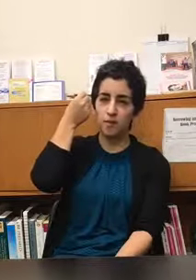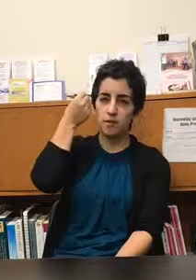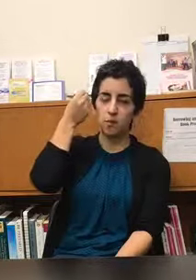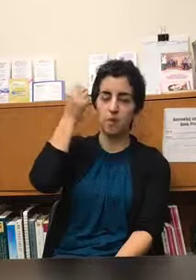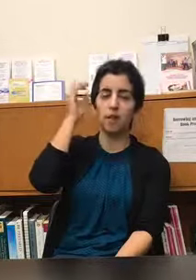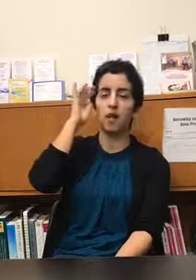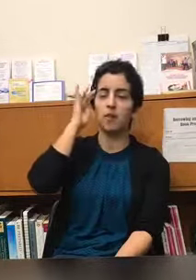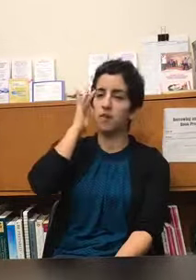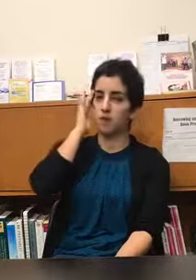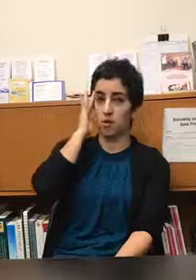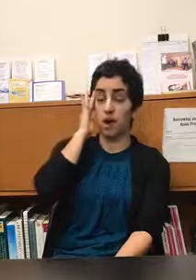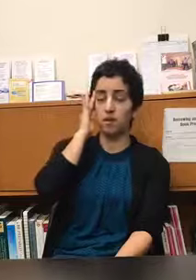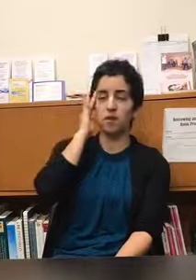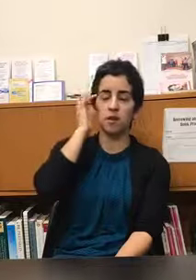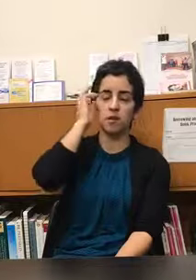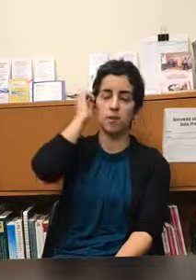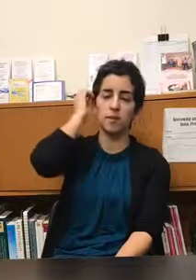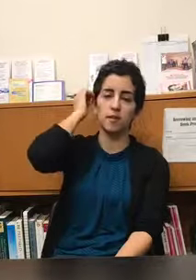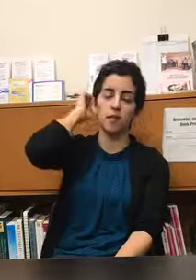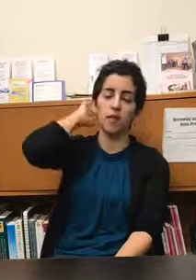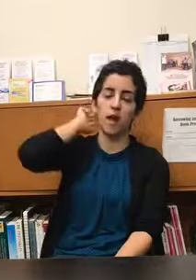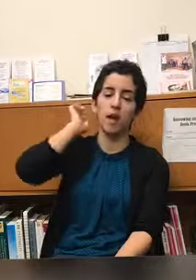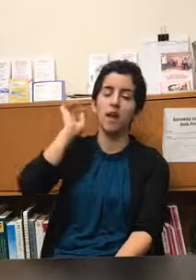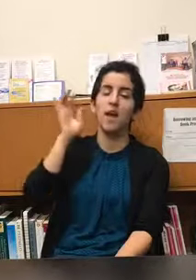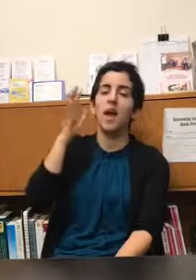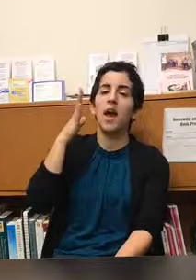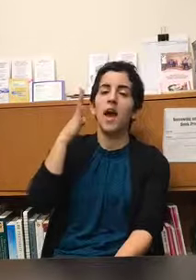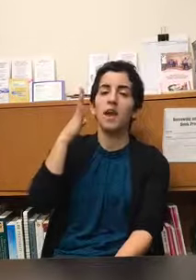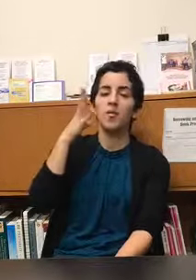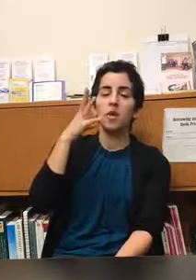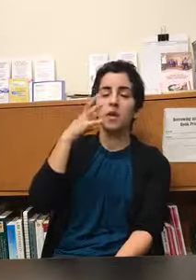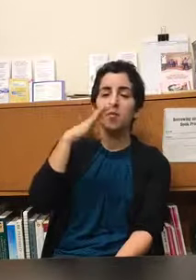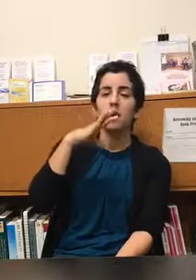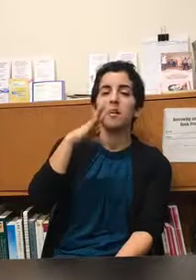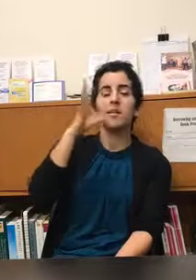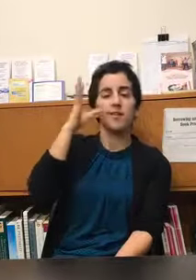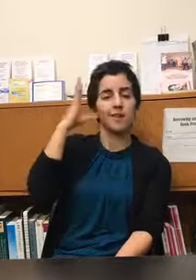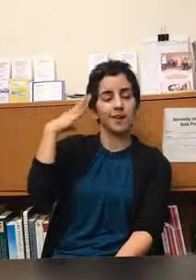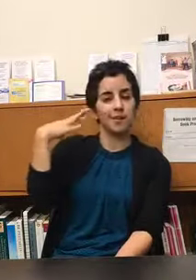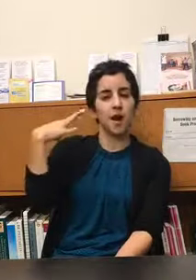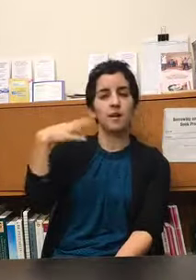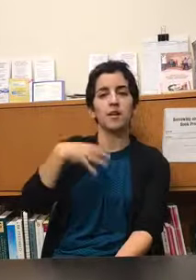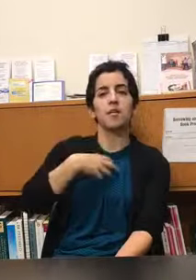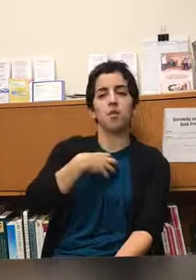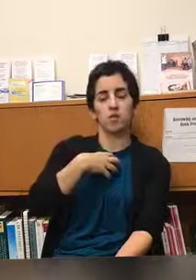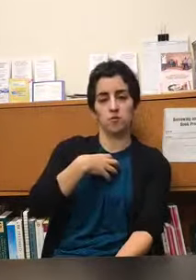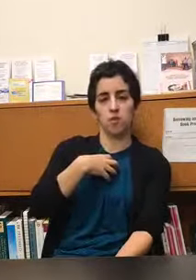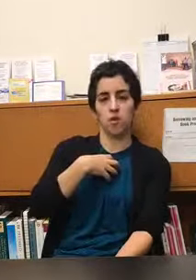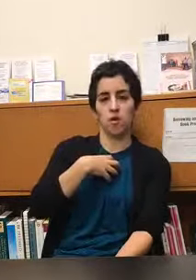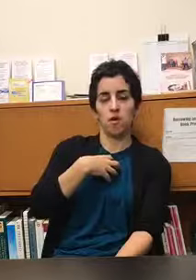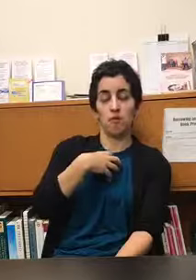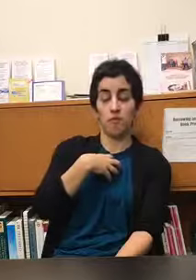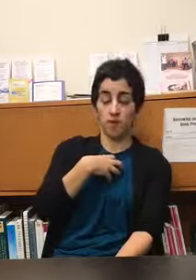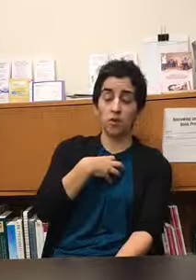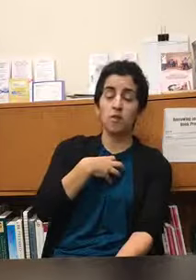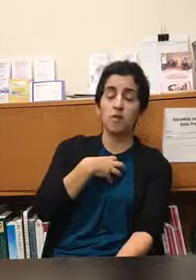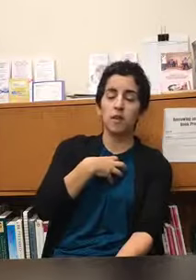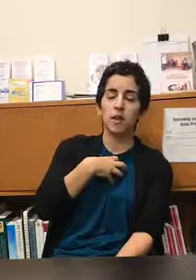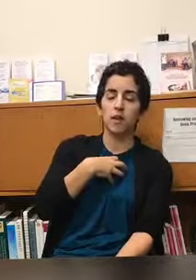right a lot of us live in our heads and i include myself in that and if we can make it a little less cognitive a little more felt it can